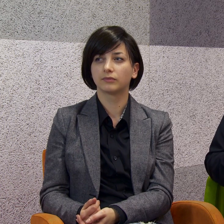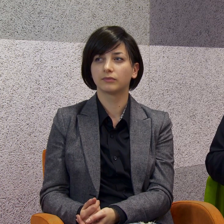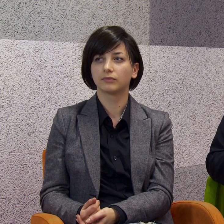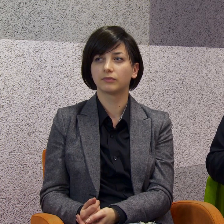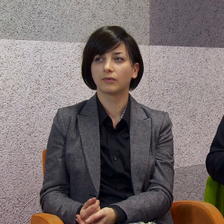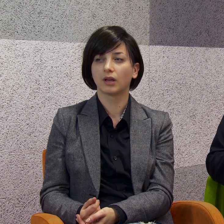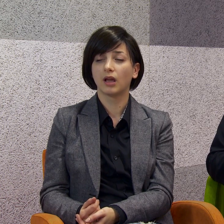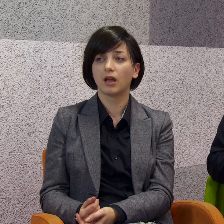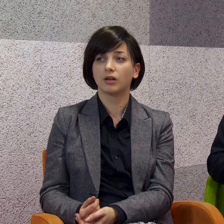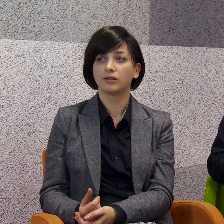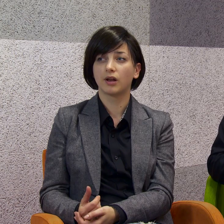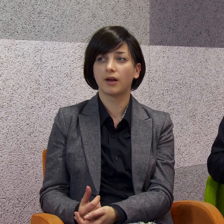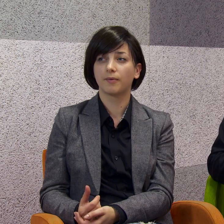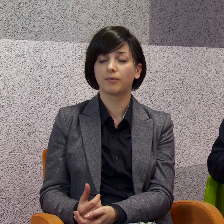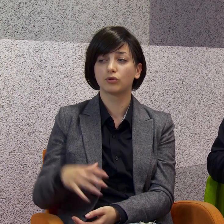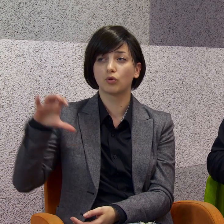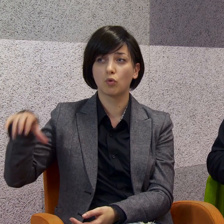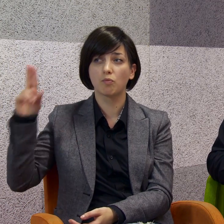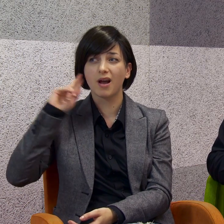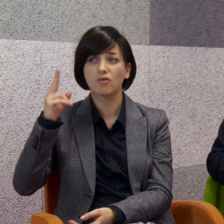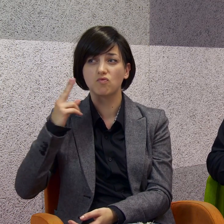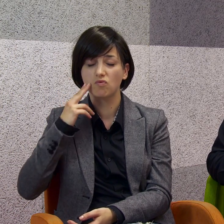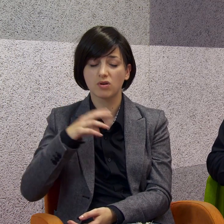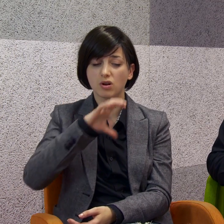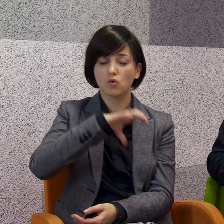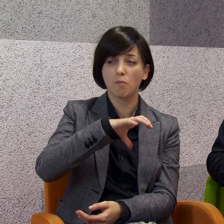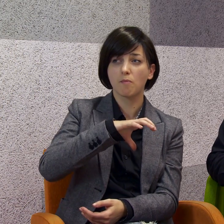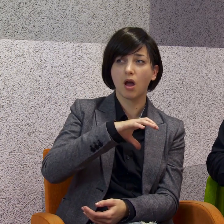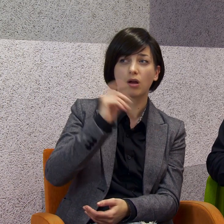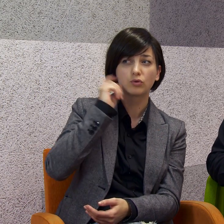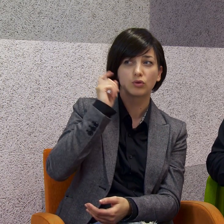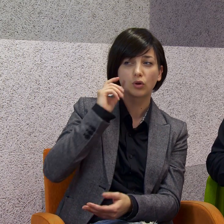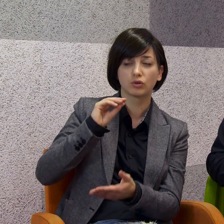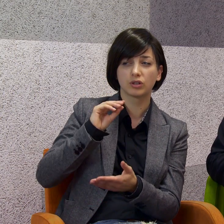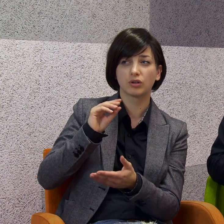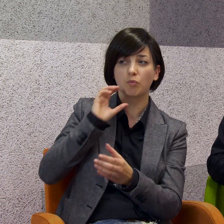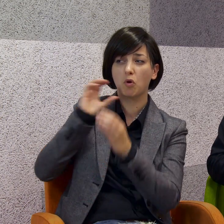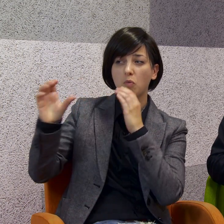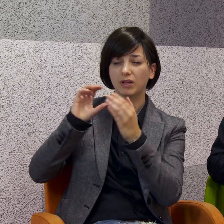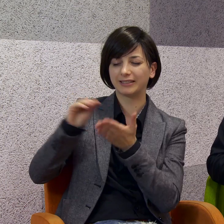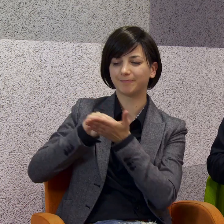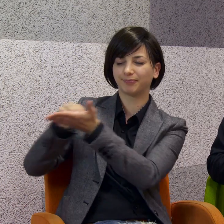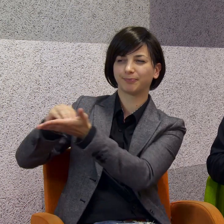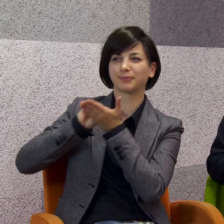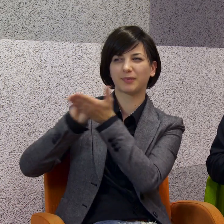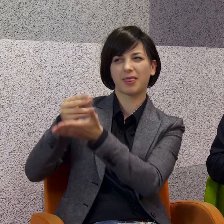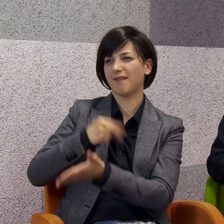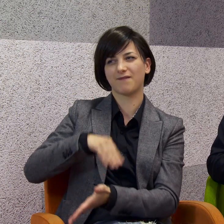people, the paper and the pen is not enough. Because a lot of deaf people